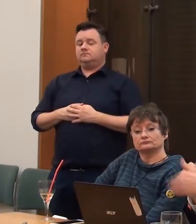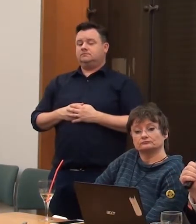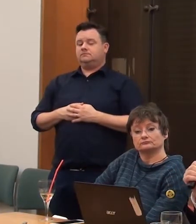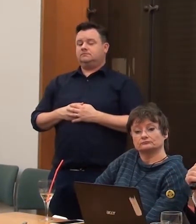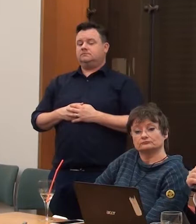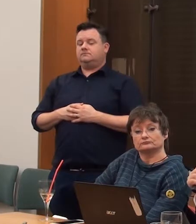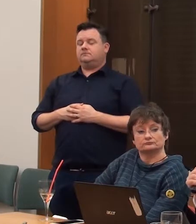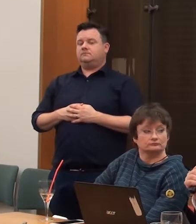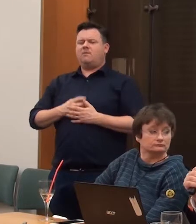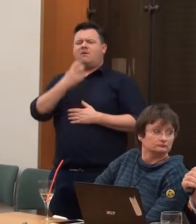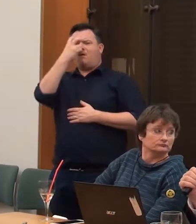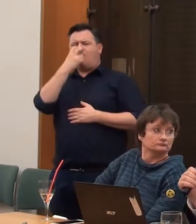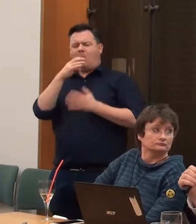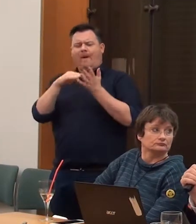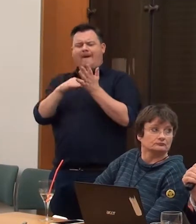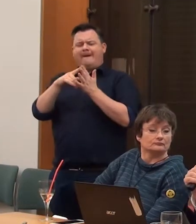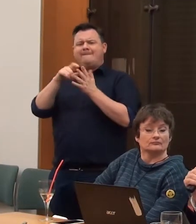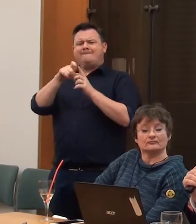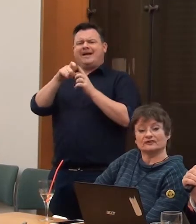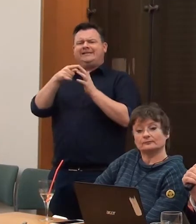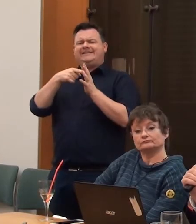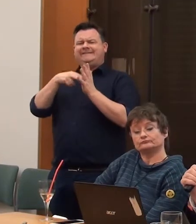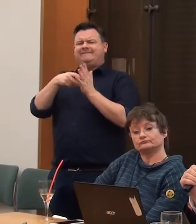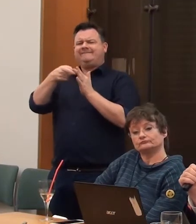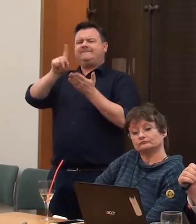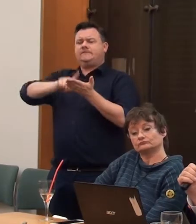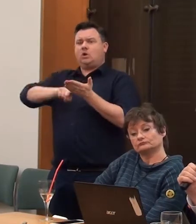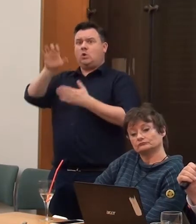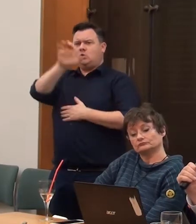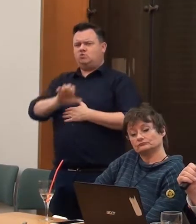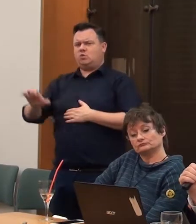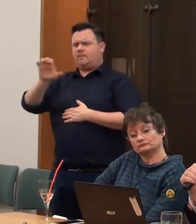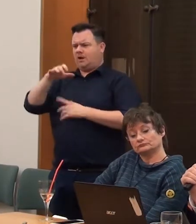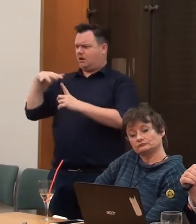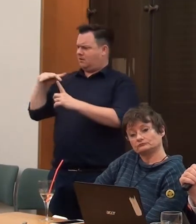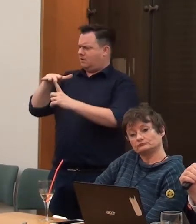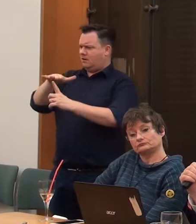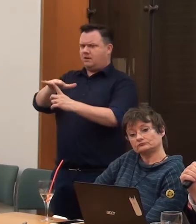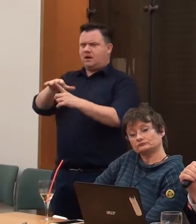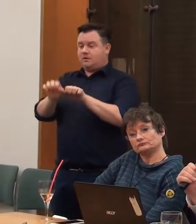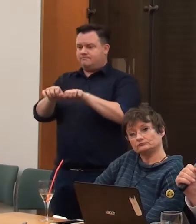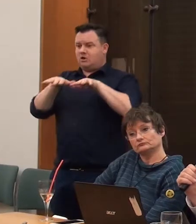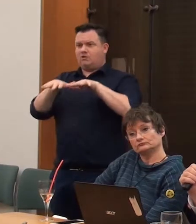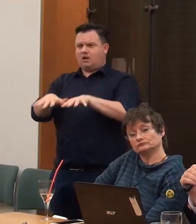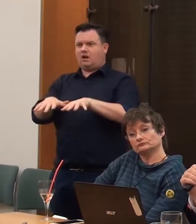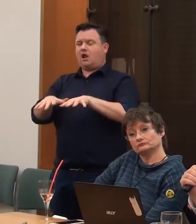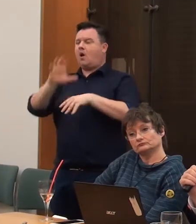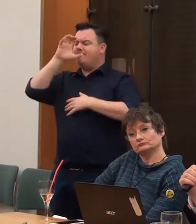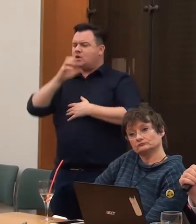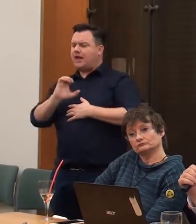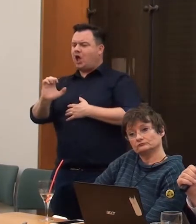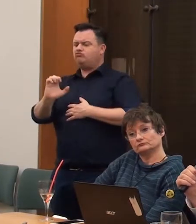Medieval Europe coming on, we get a lot of biblical influence, of course, of the miracles. Here's a Bulgarian